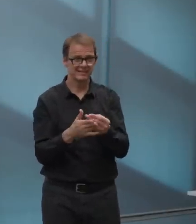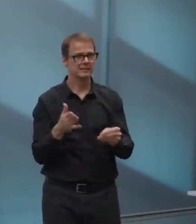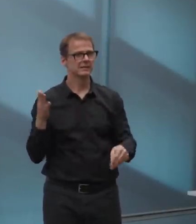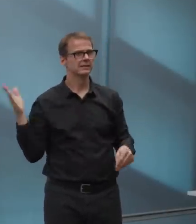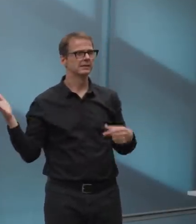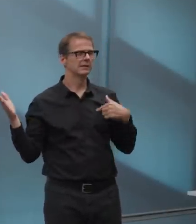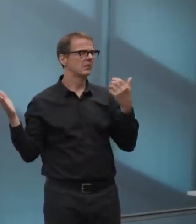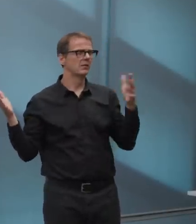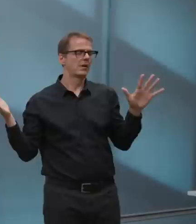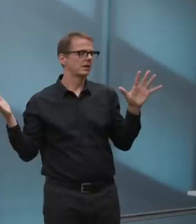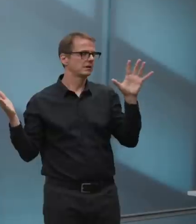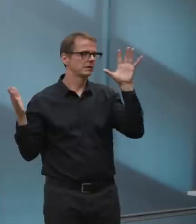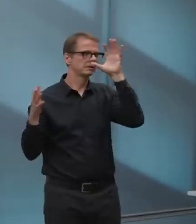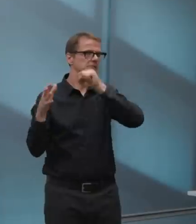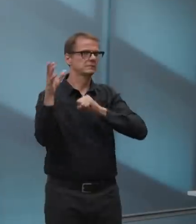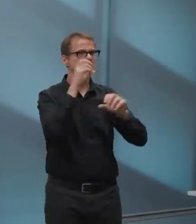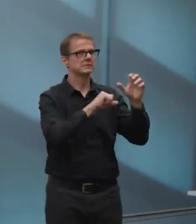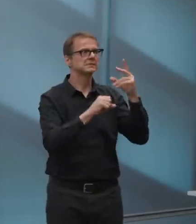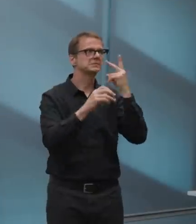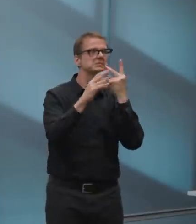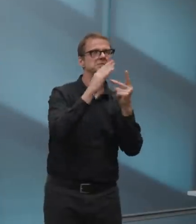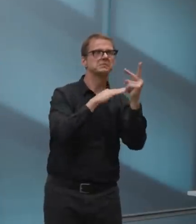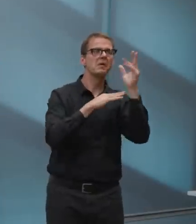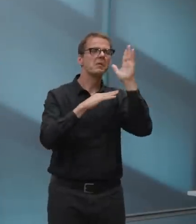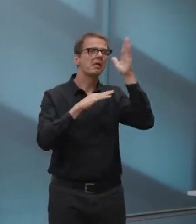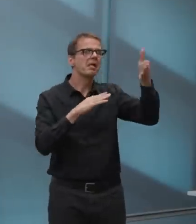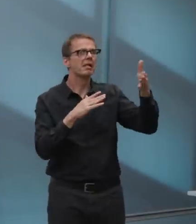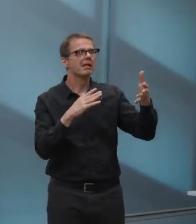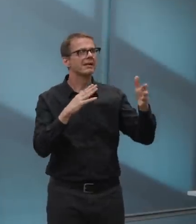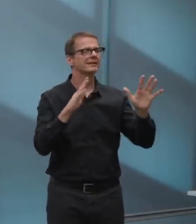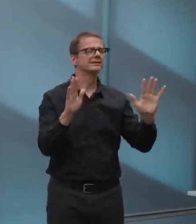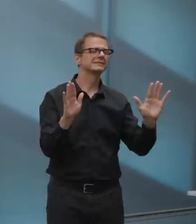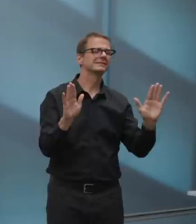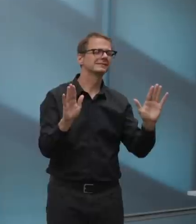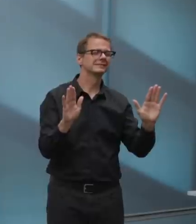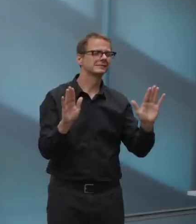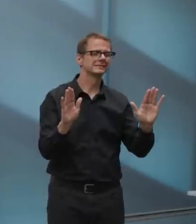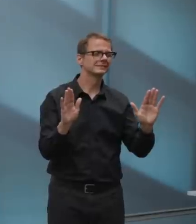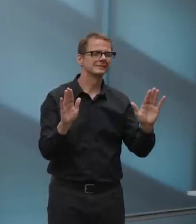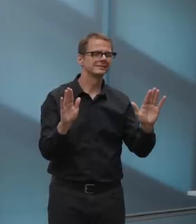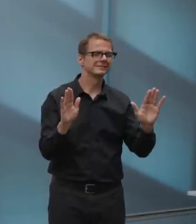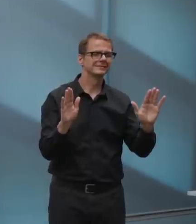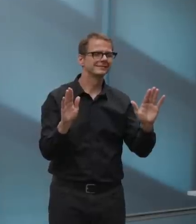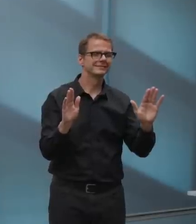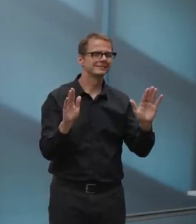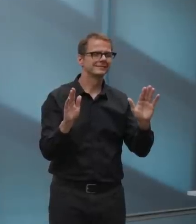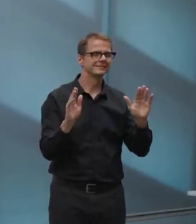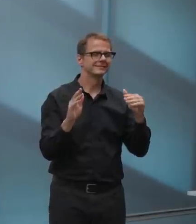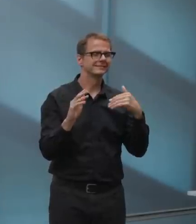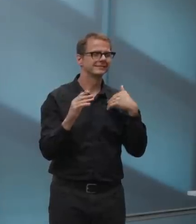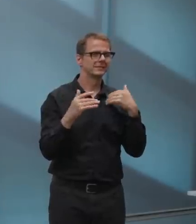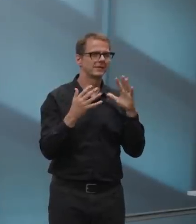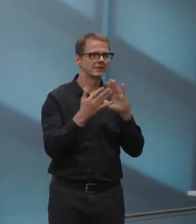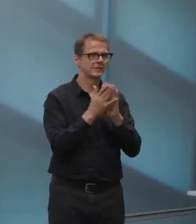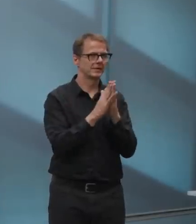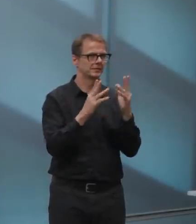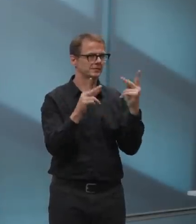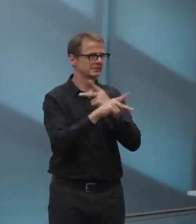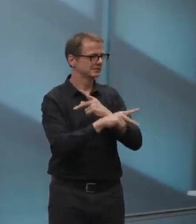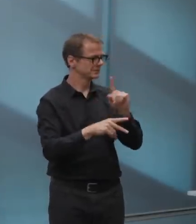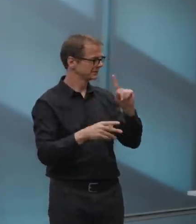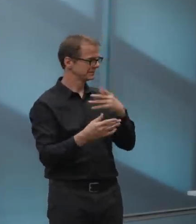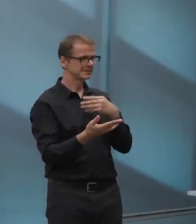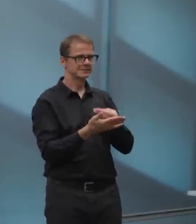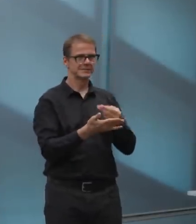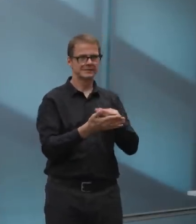Uh, and our whole point here is that we would like to reduce economic uncertainty for the, uh, not just the households that depend on the